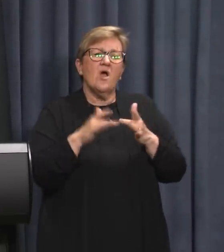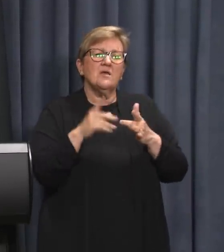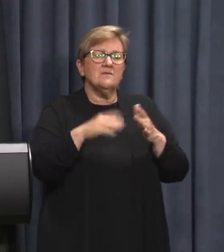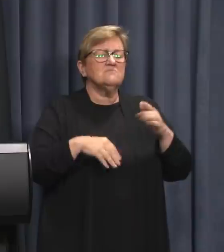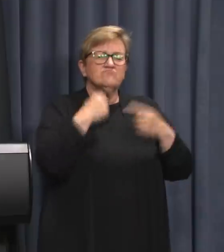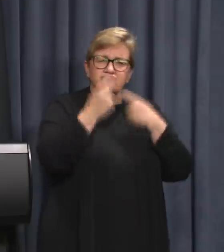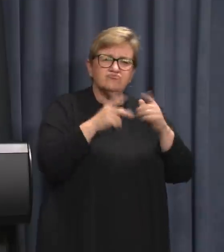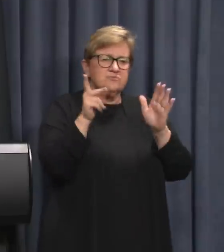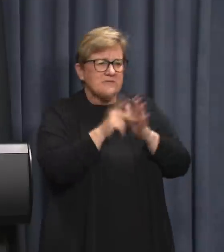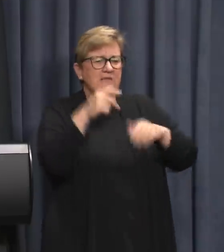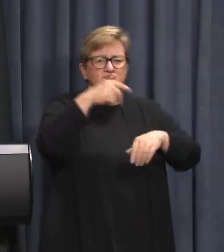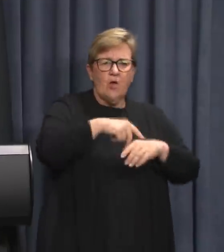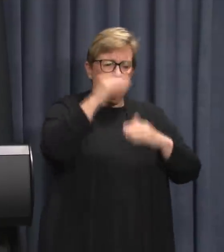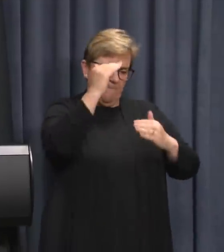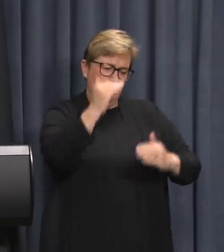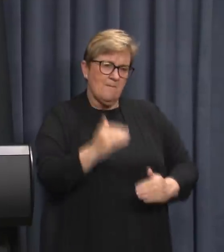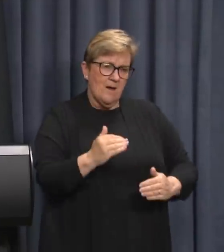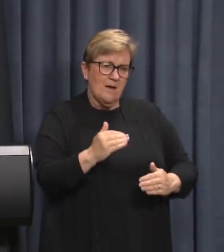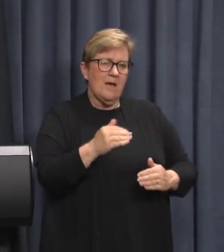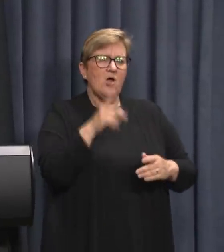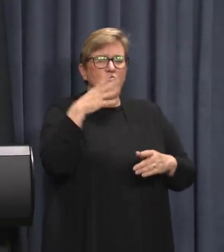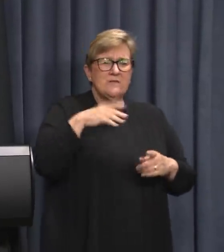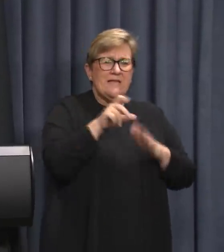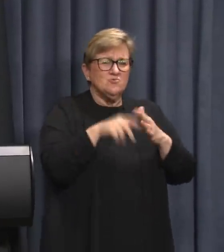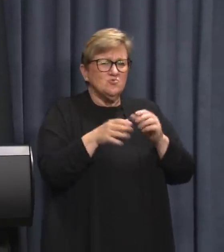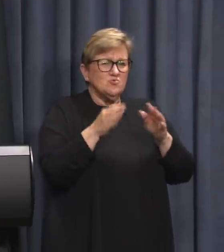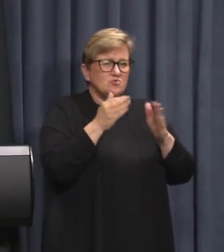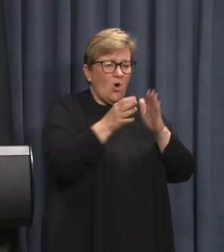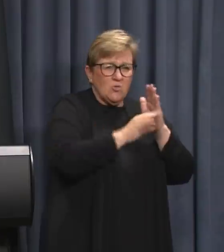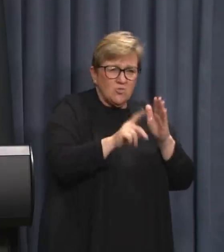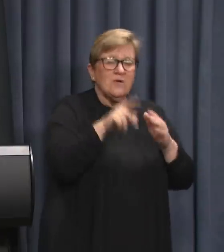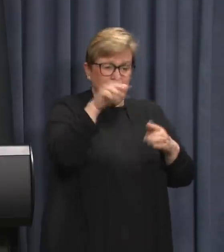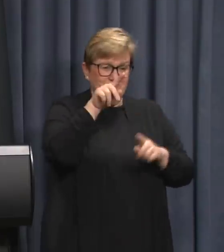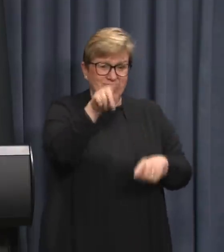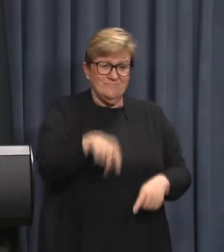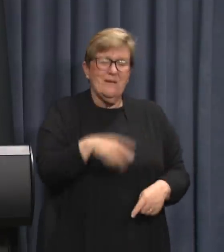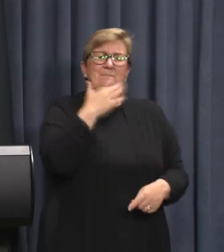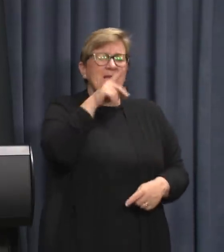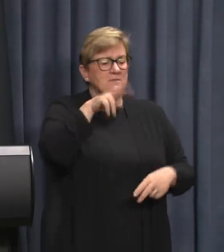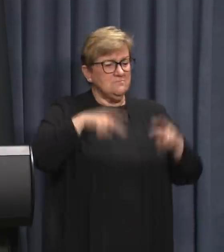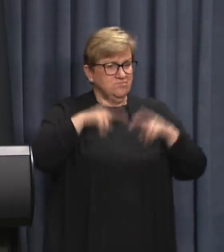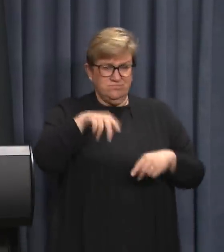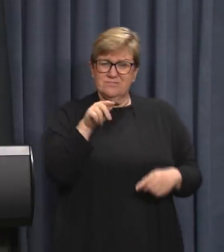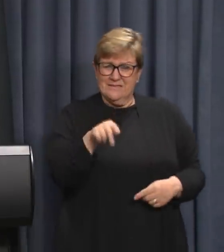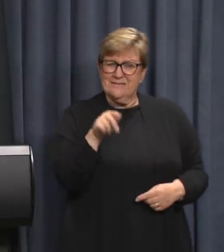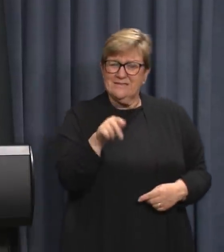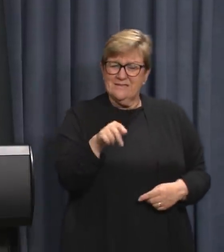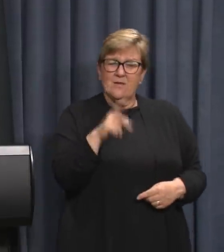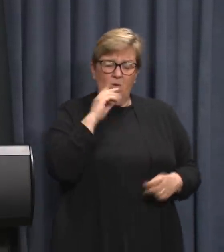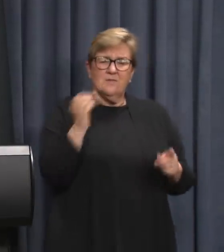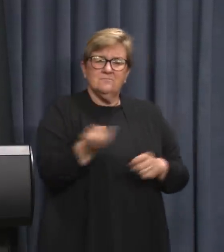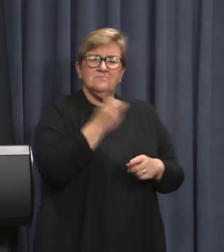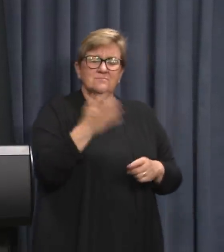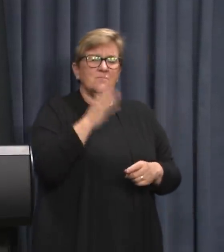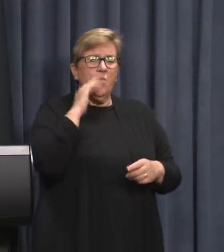exposure dates and times and quarantine requirements. Please familiarise yourself with these sites which are updated